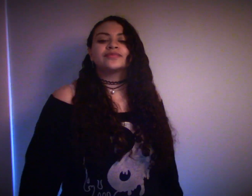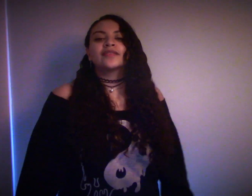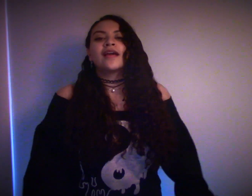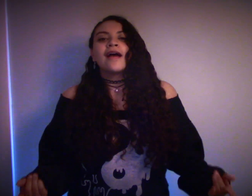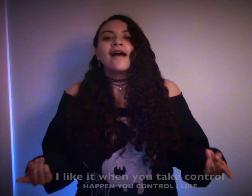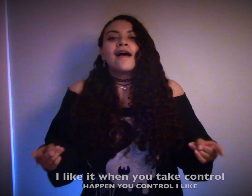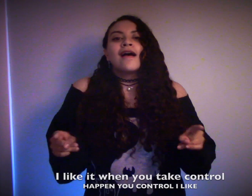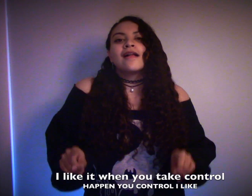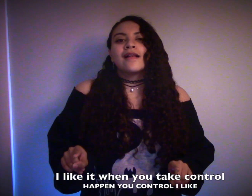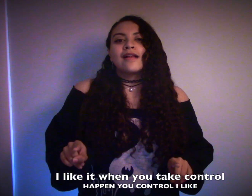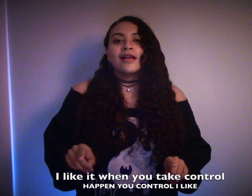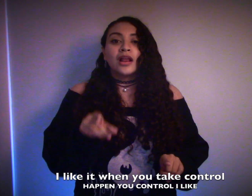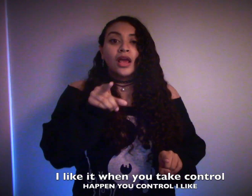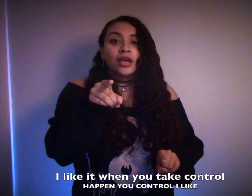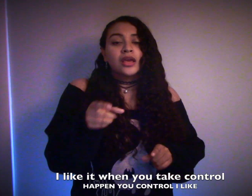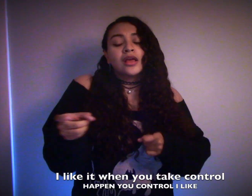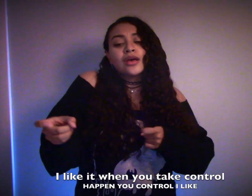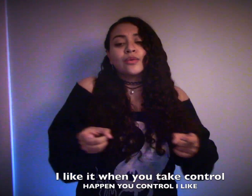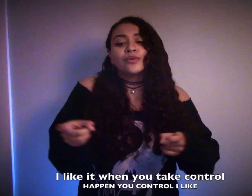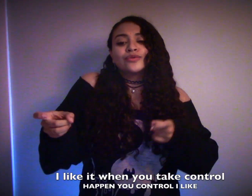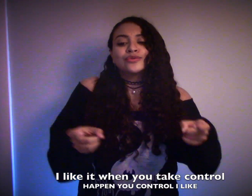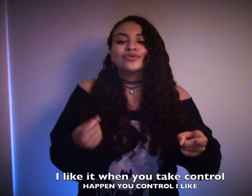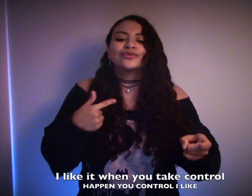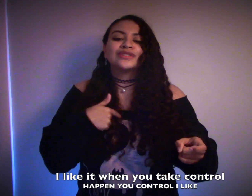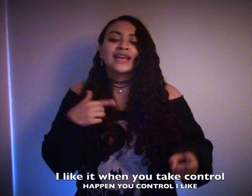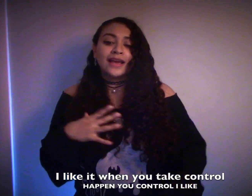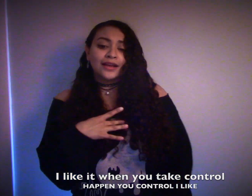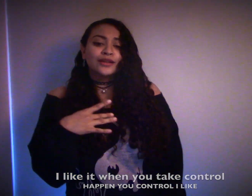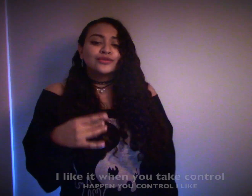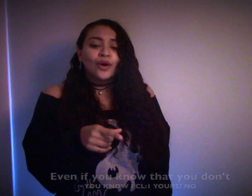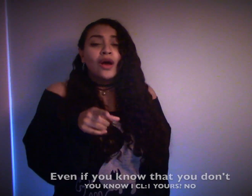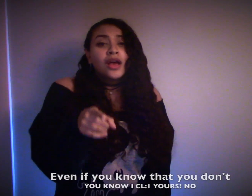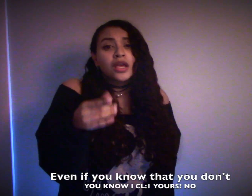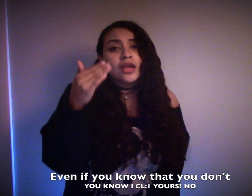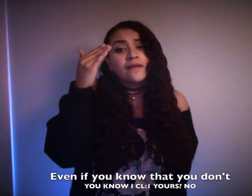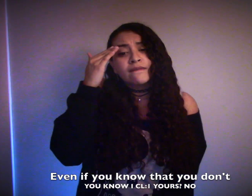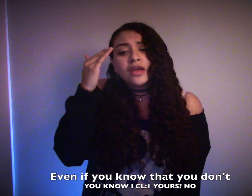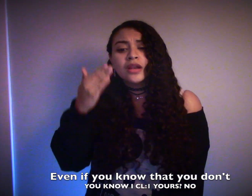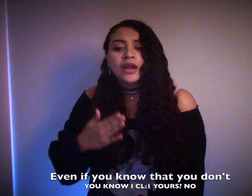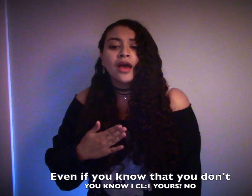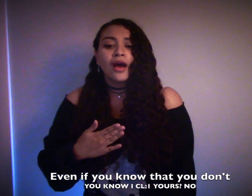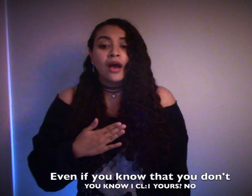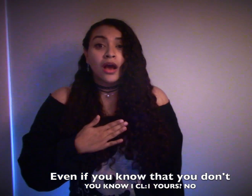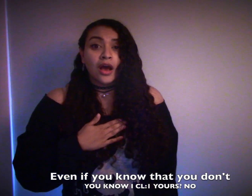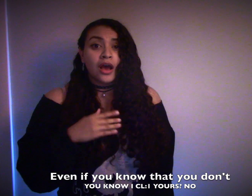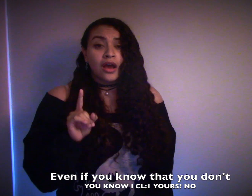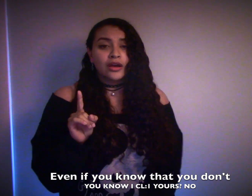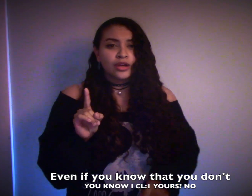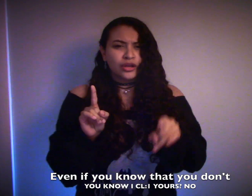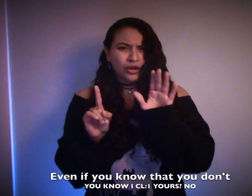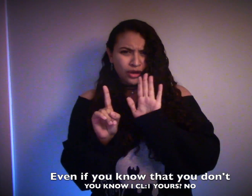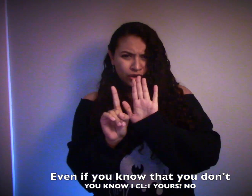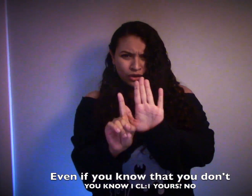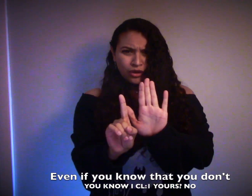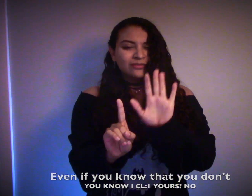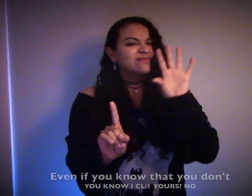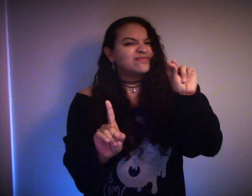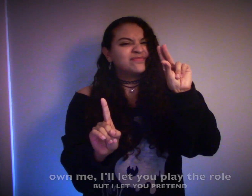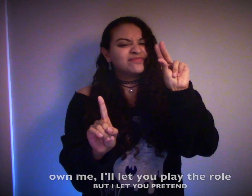I like it when you take control Even if you know that you don't